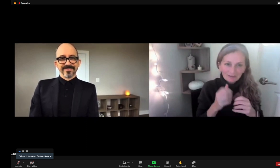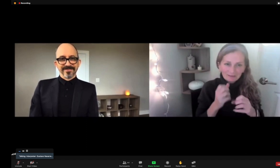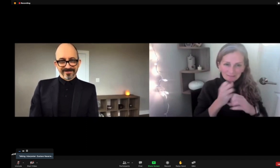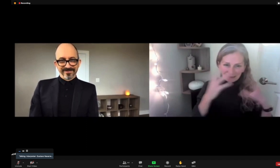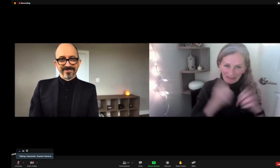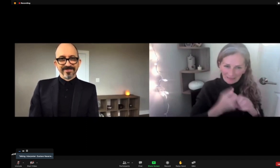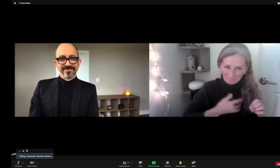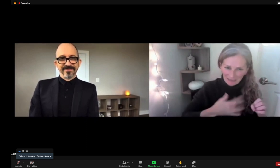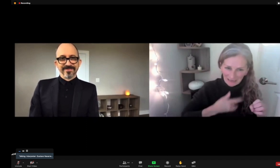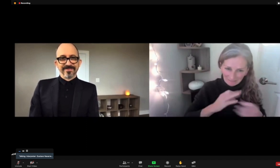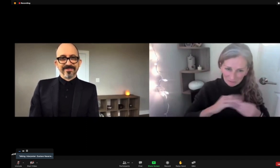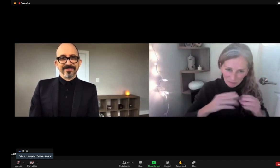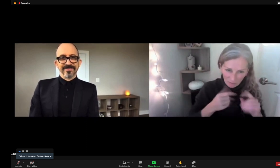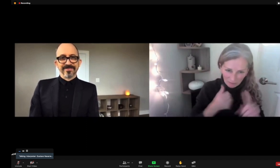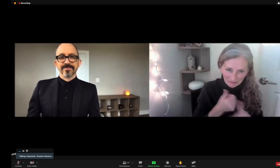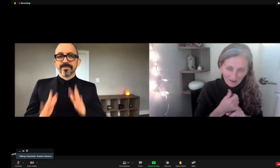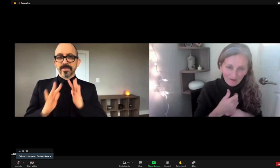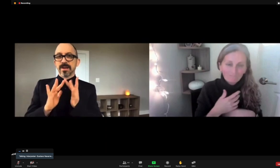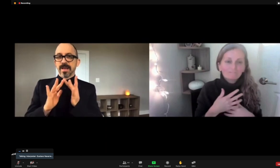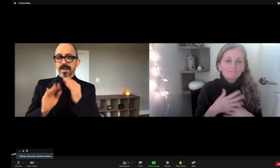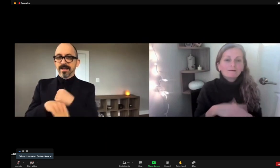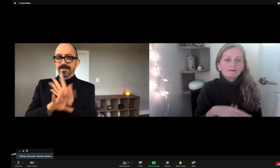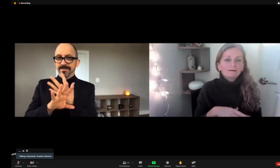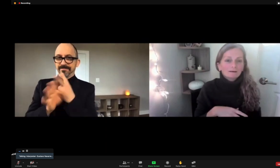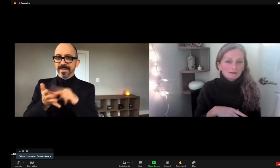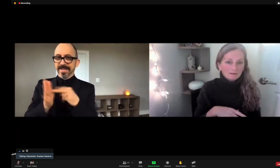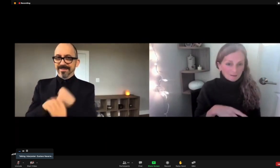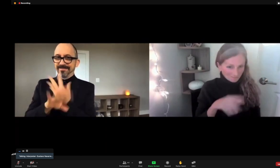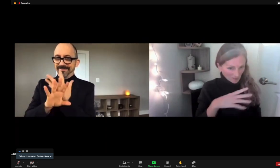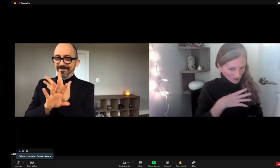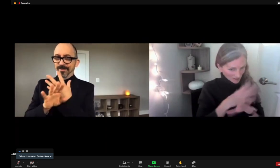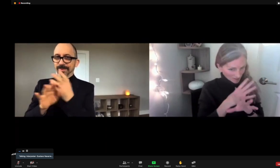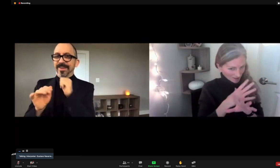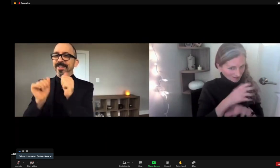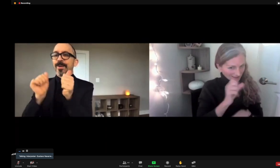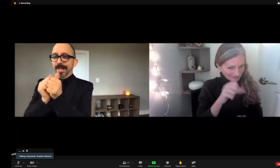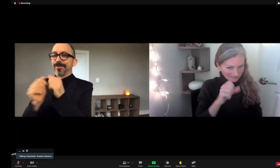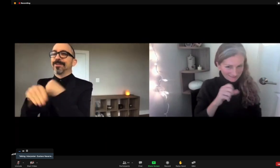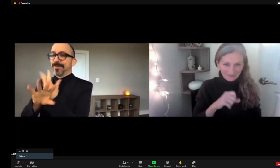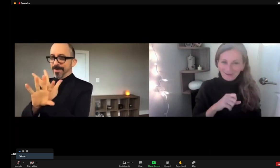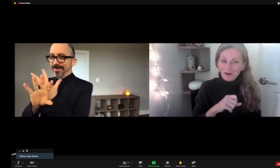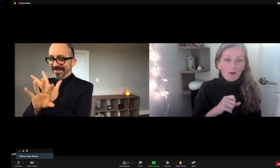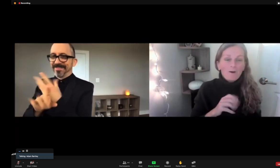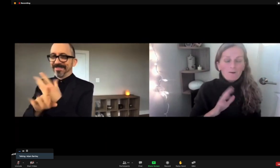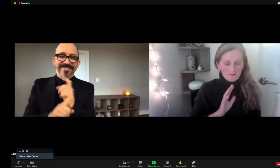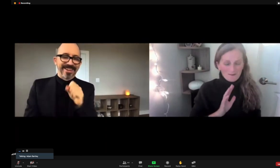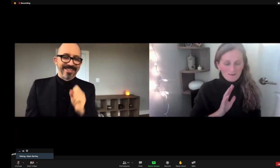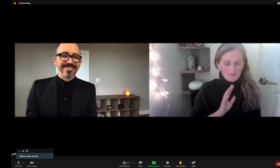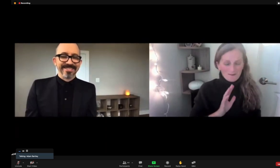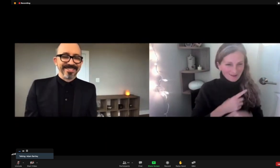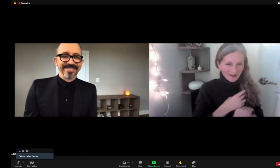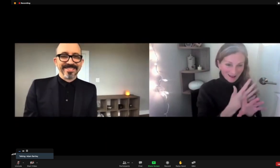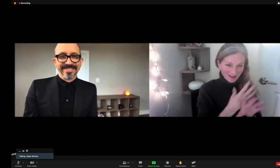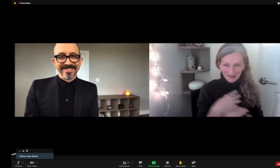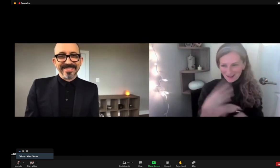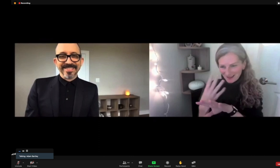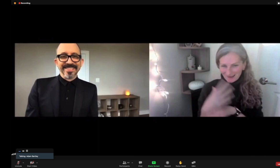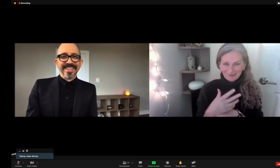Francisca. The three of us got together to see how we felt about the story. So online, not physically getting together, I got you. Correct.